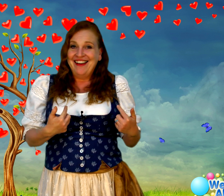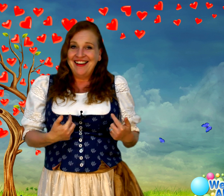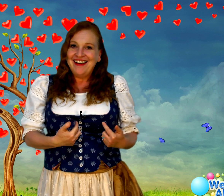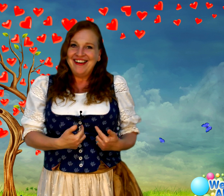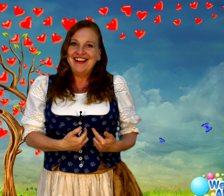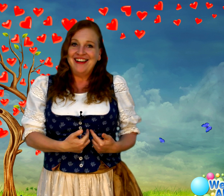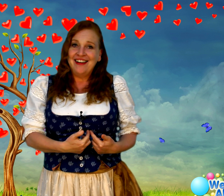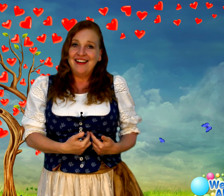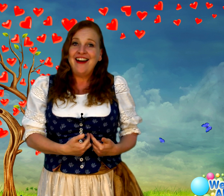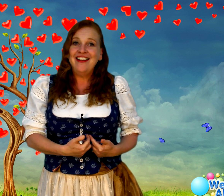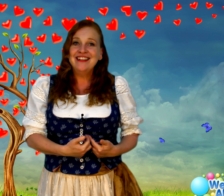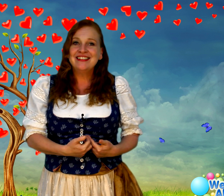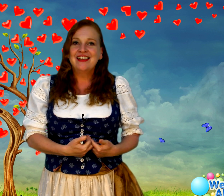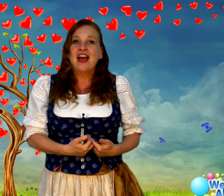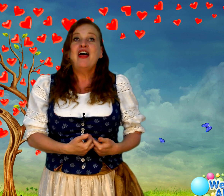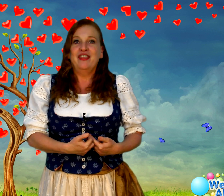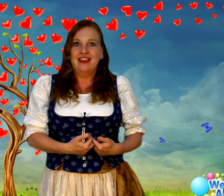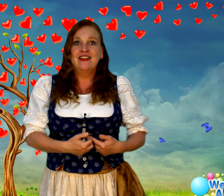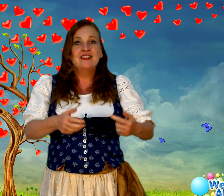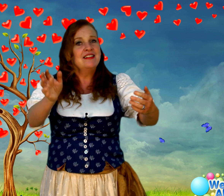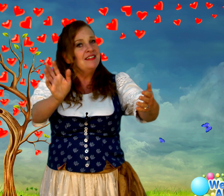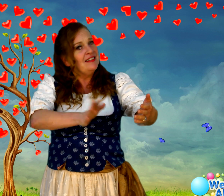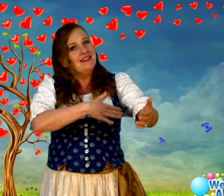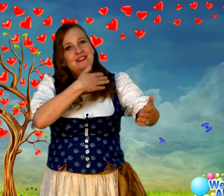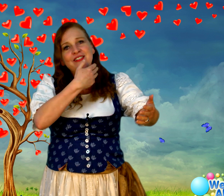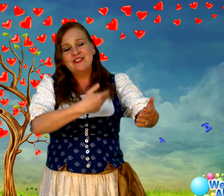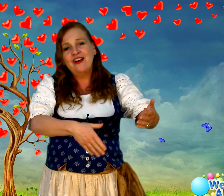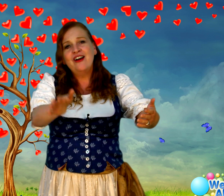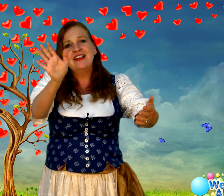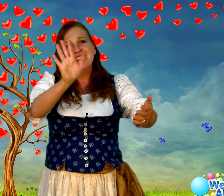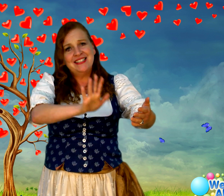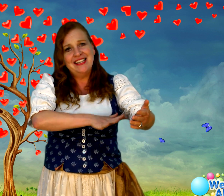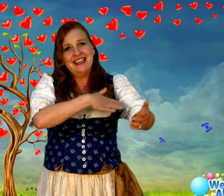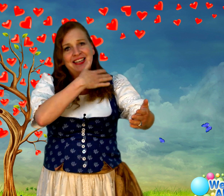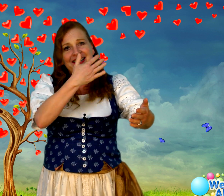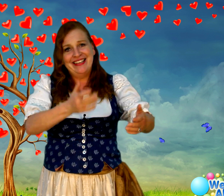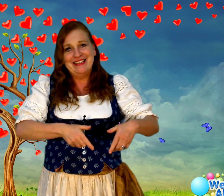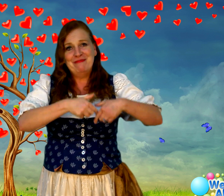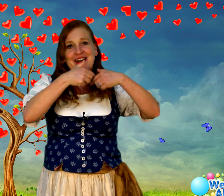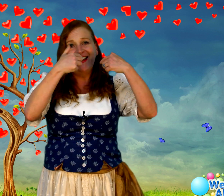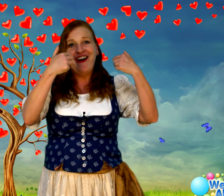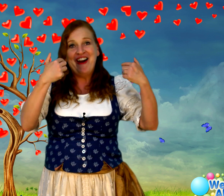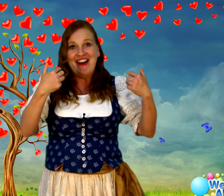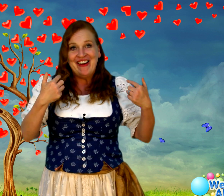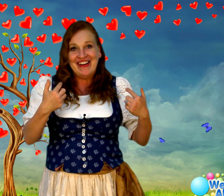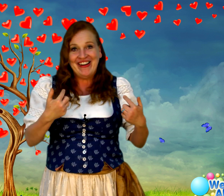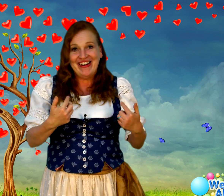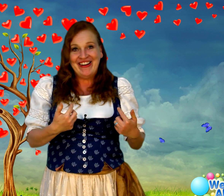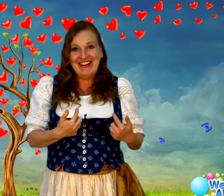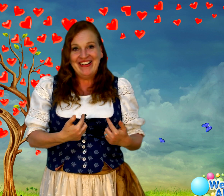heart, there's a little song singing in my heart.